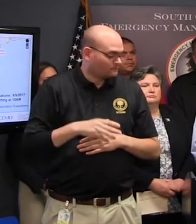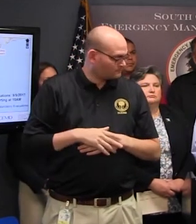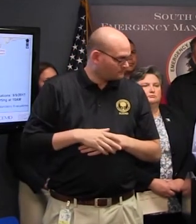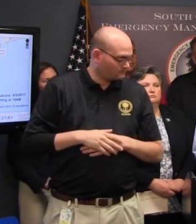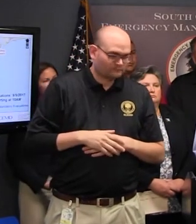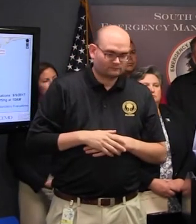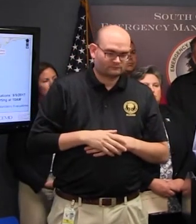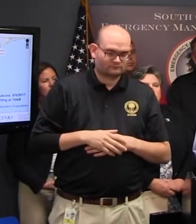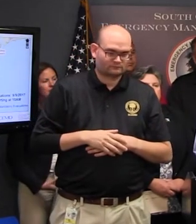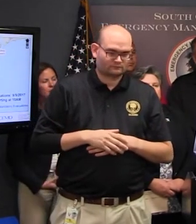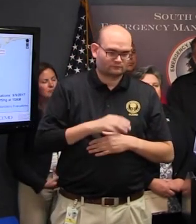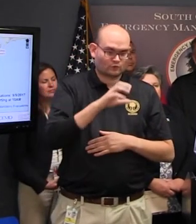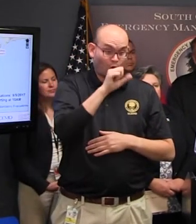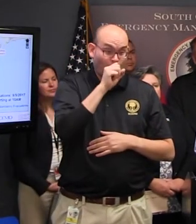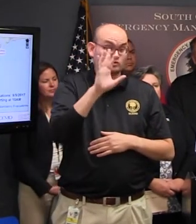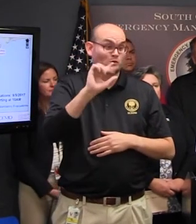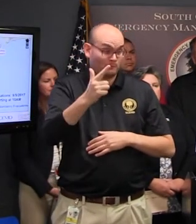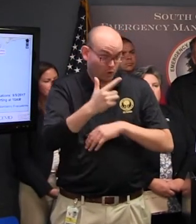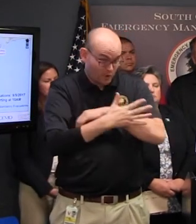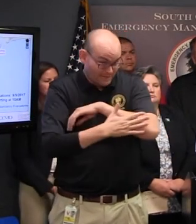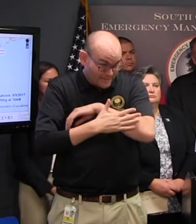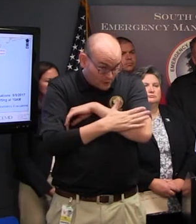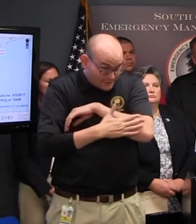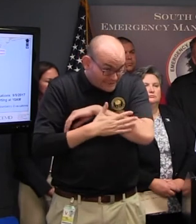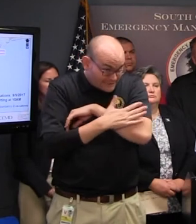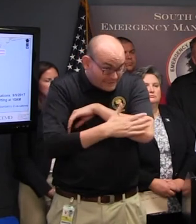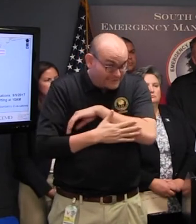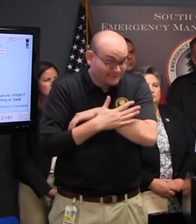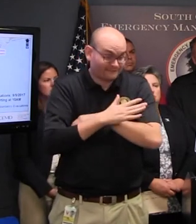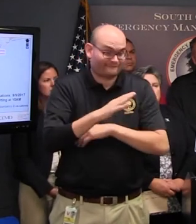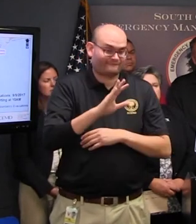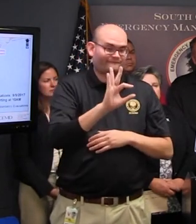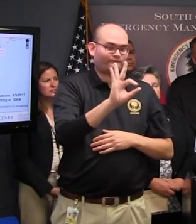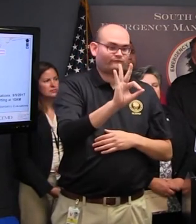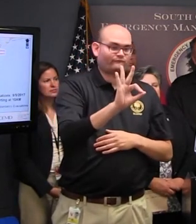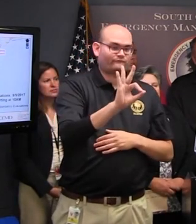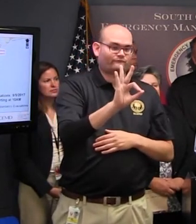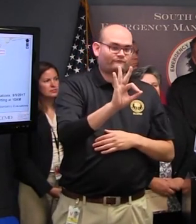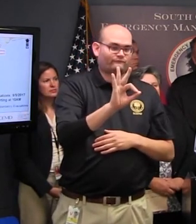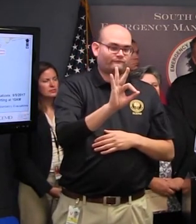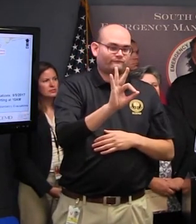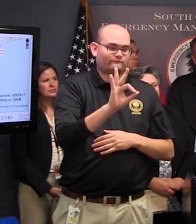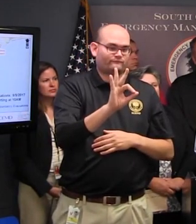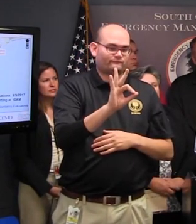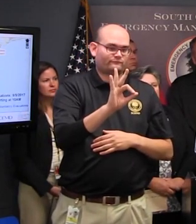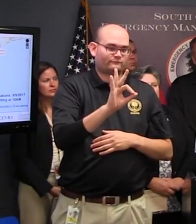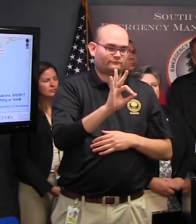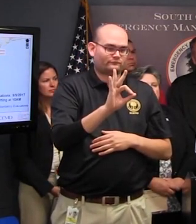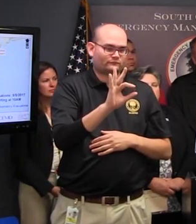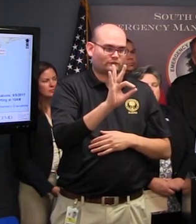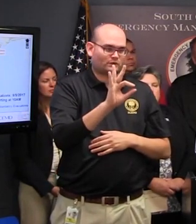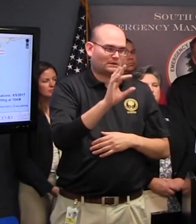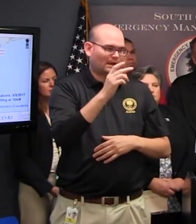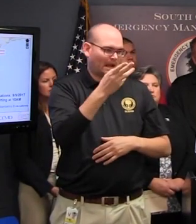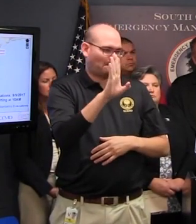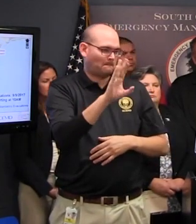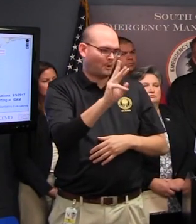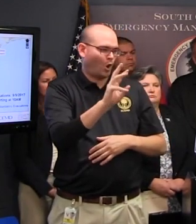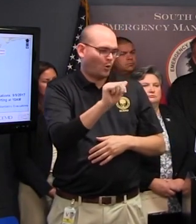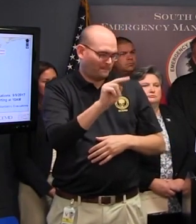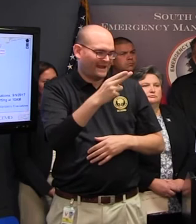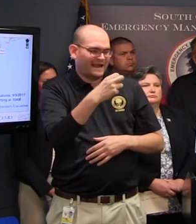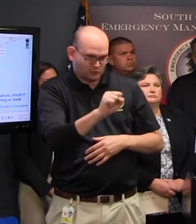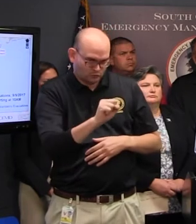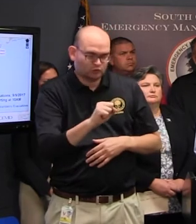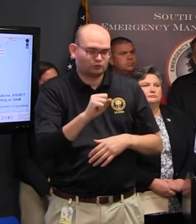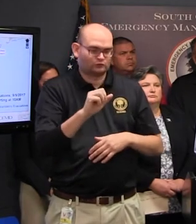County we have Bethune Bowman Middle High School at 4857 Charleston Highway in Roseville